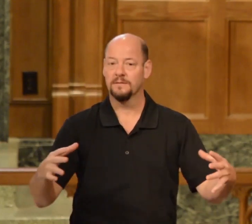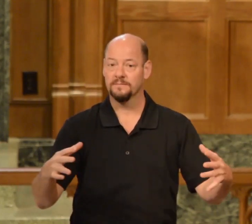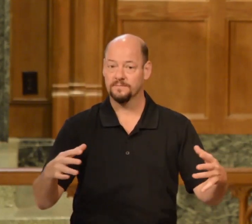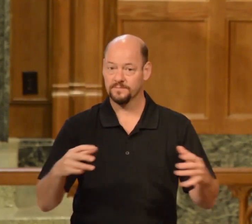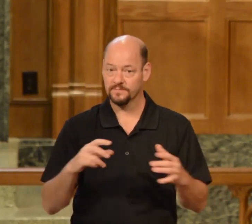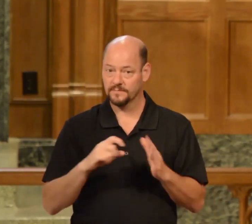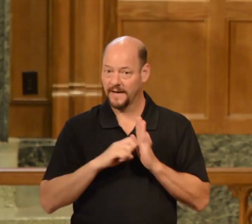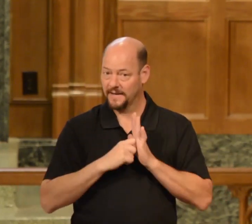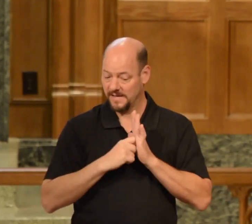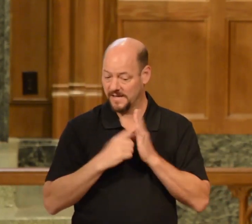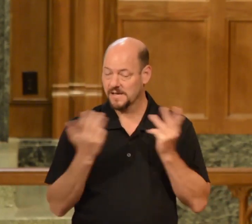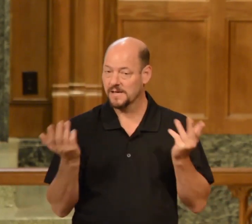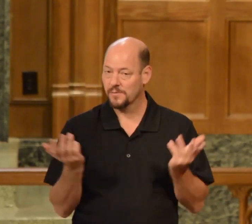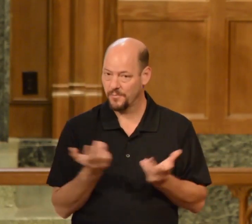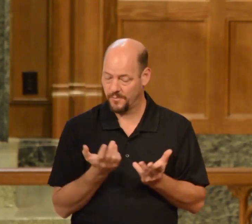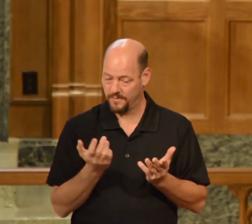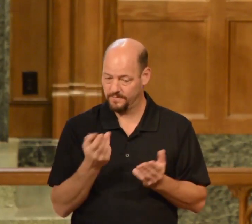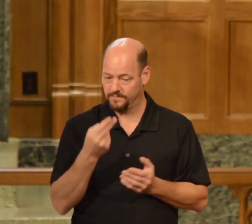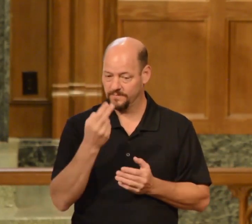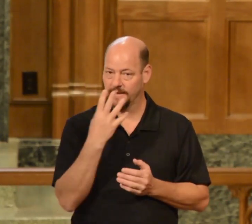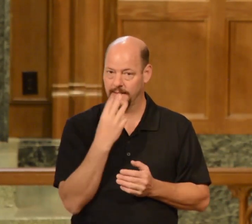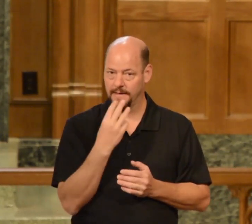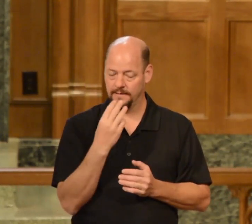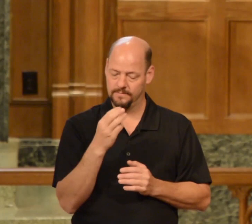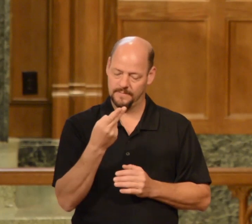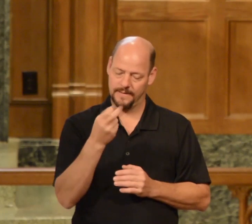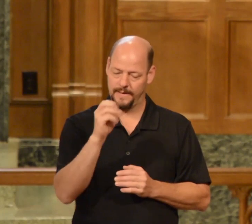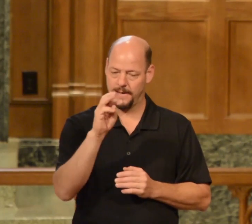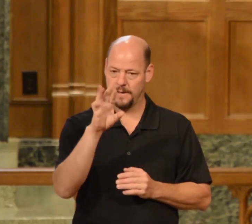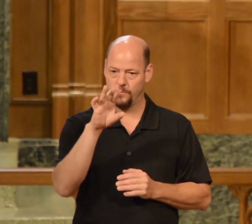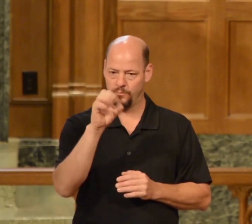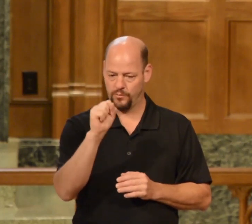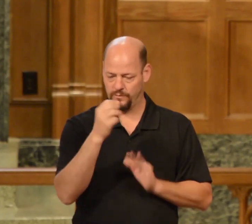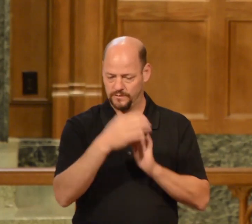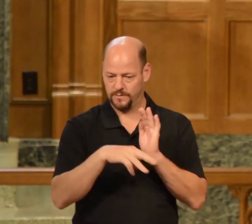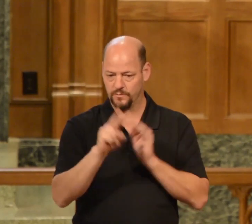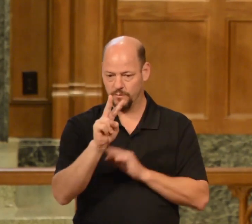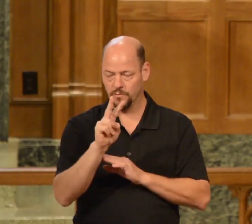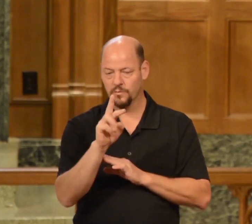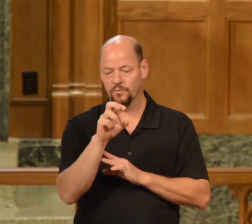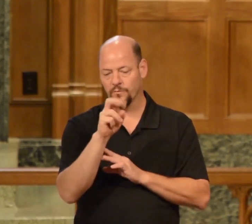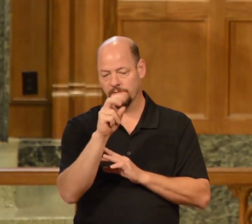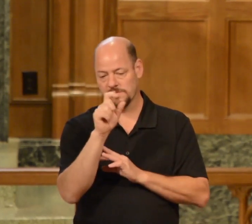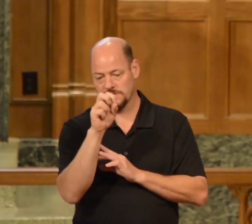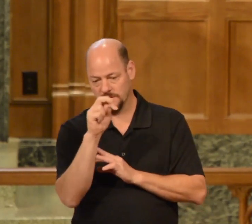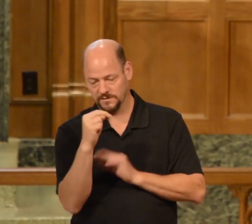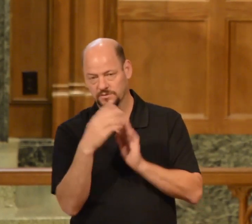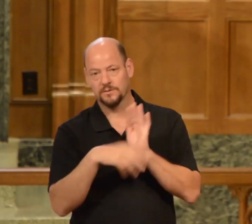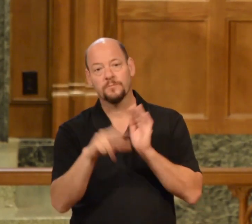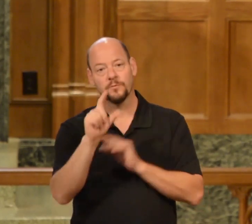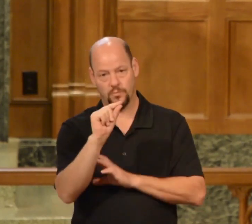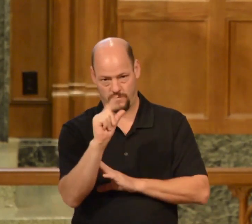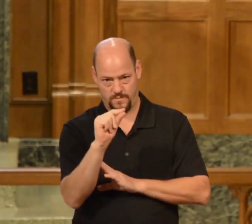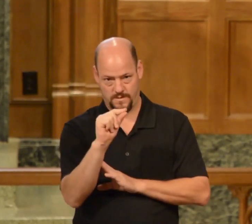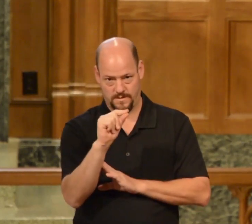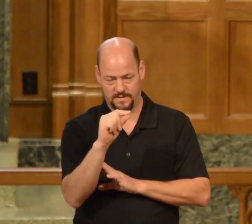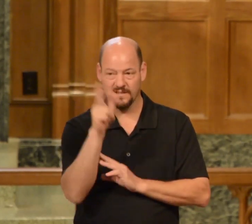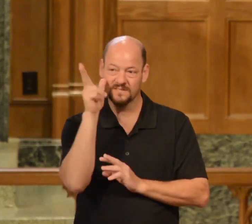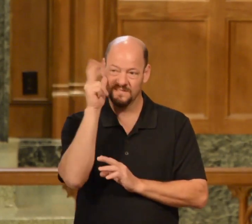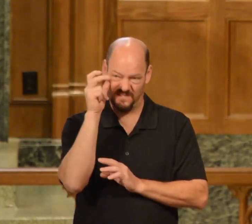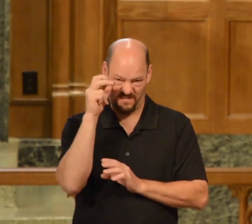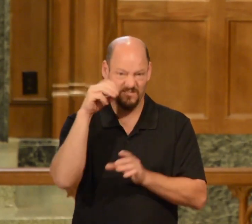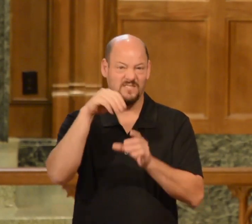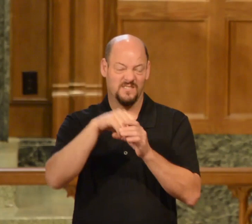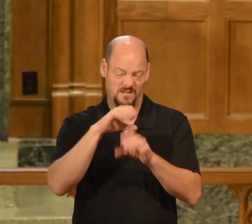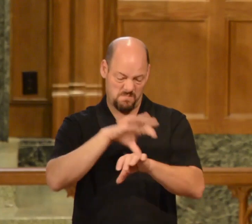Hebrews 2 and Revelation 20 the devil is in bondage so that he would deceive the